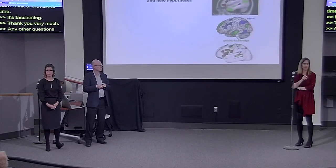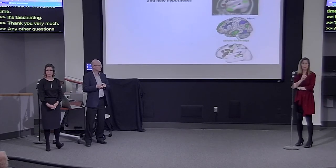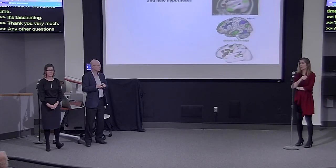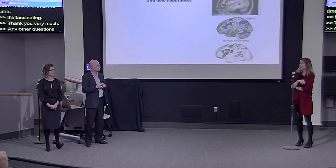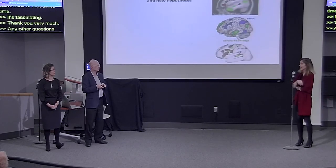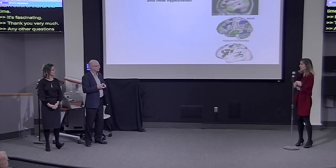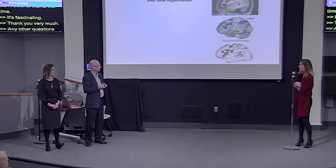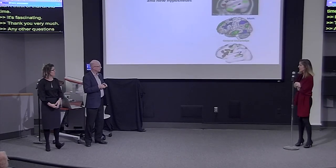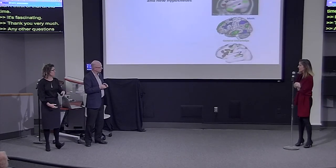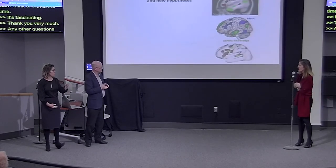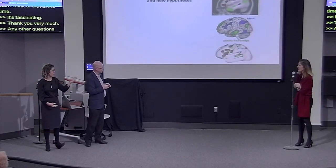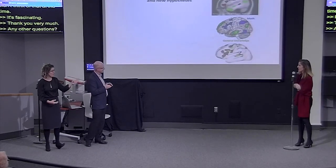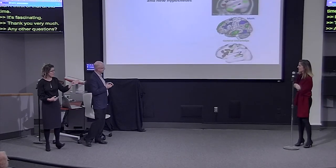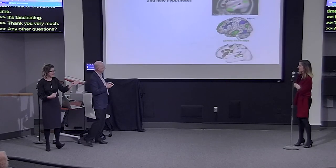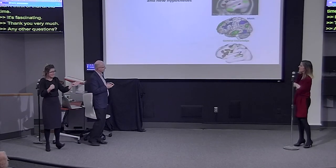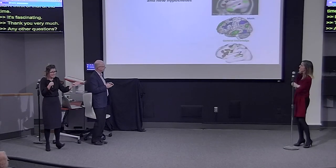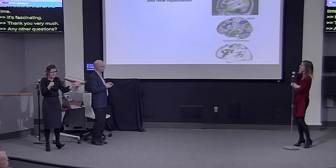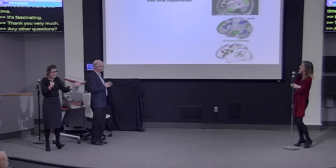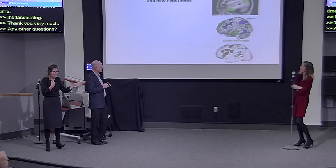I do.